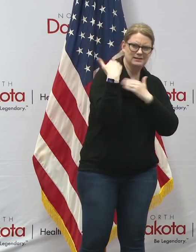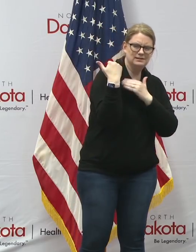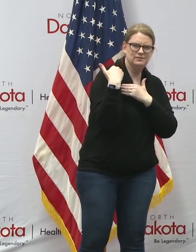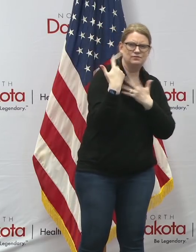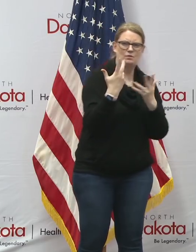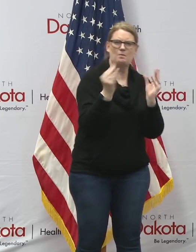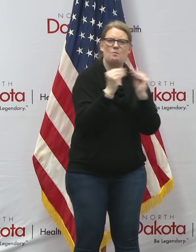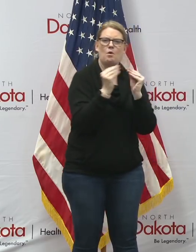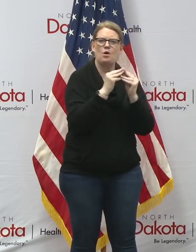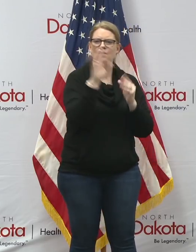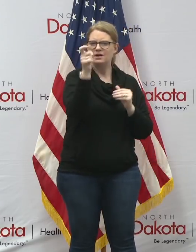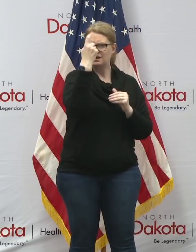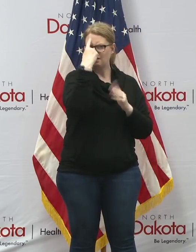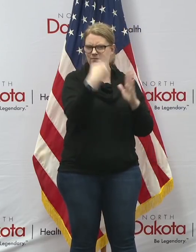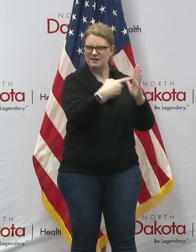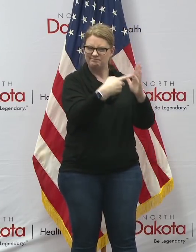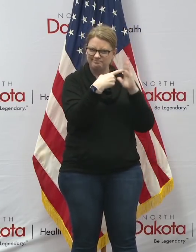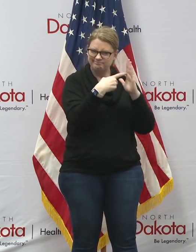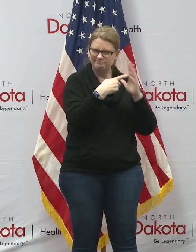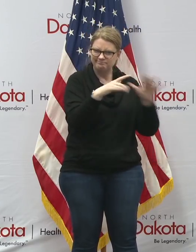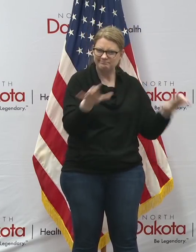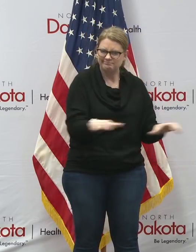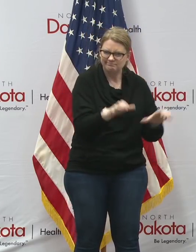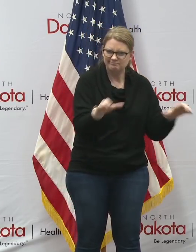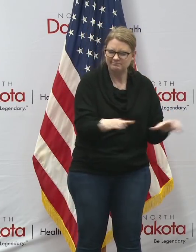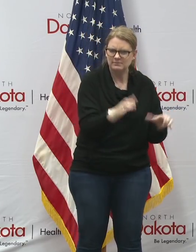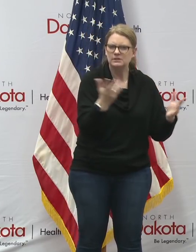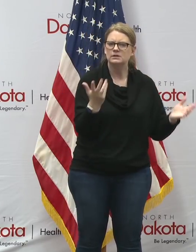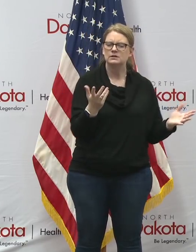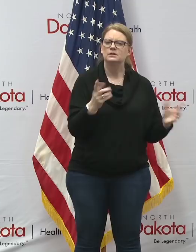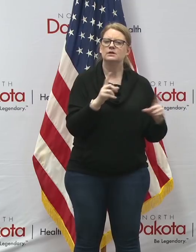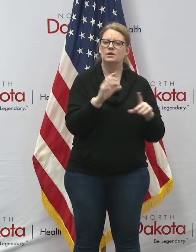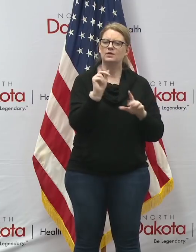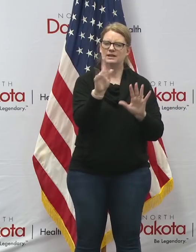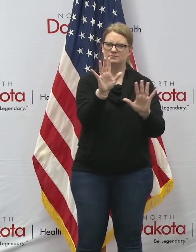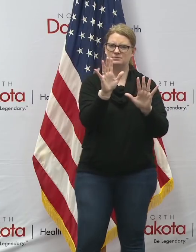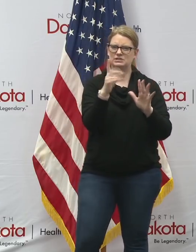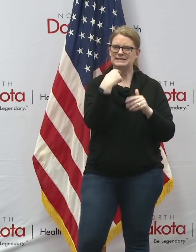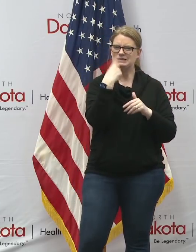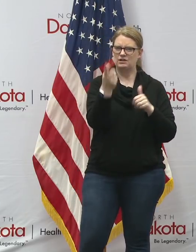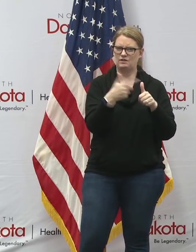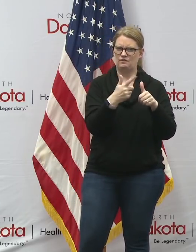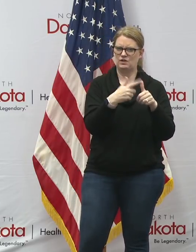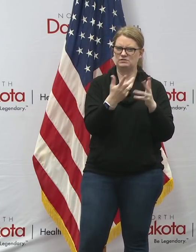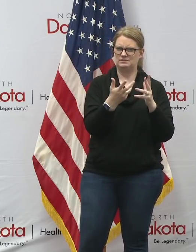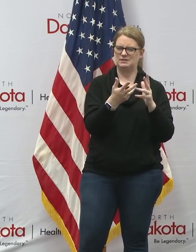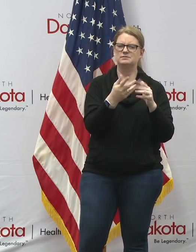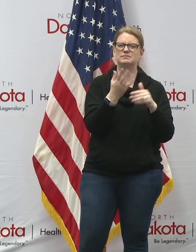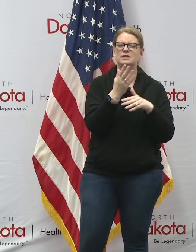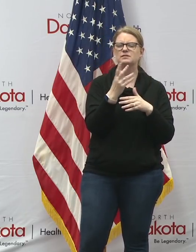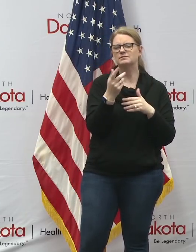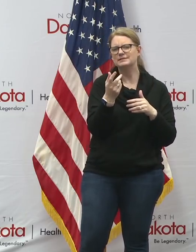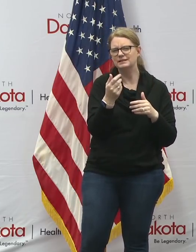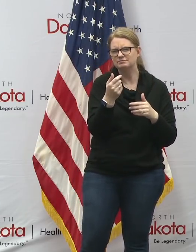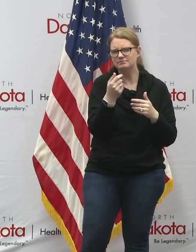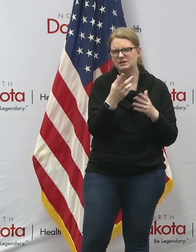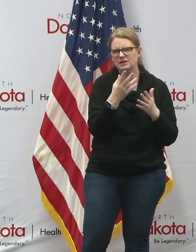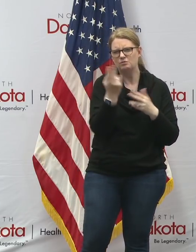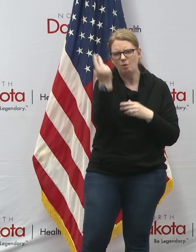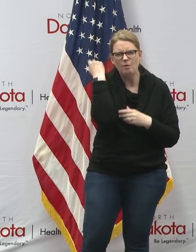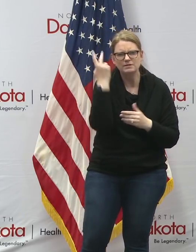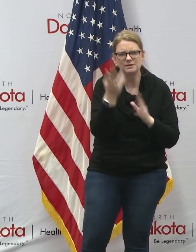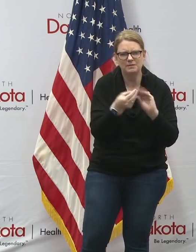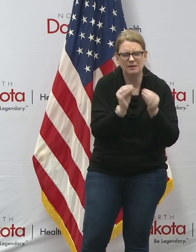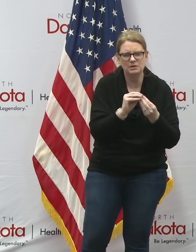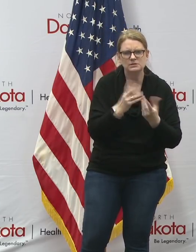mandated uh action uh and and so we just want to run through a few numbers and the first of all is it'd be good for people to understand what our